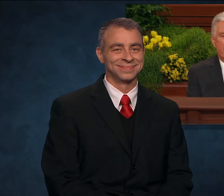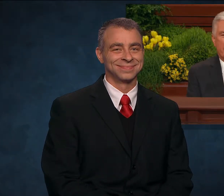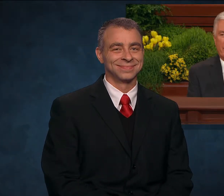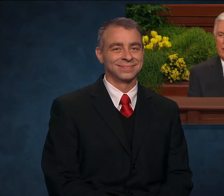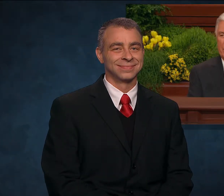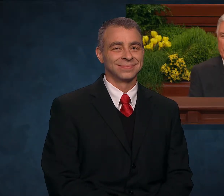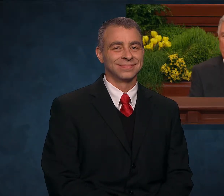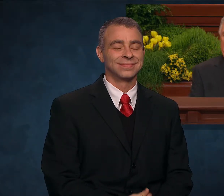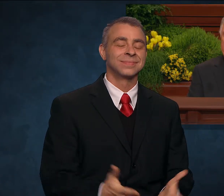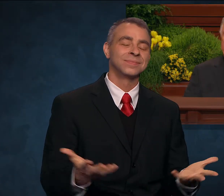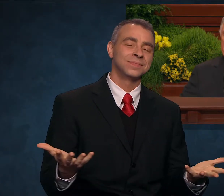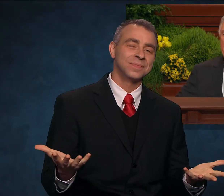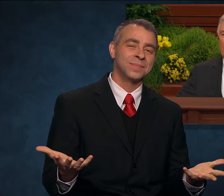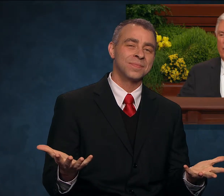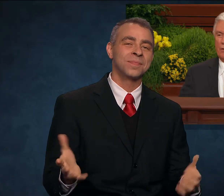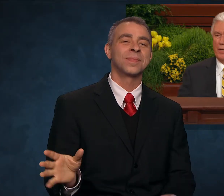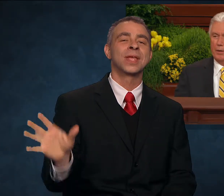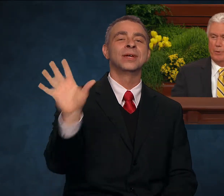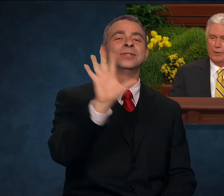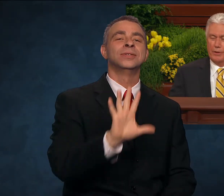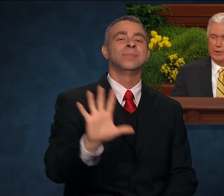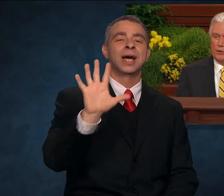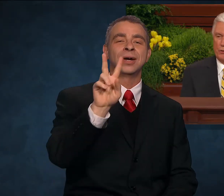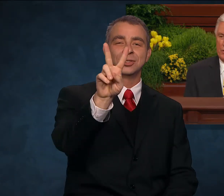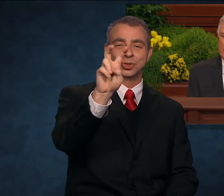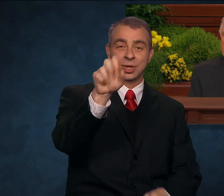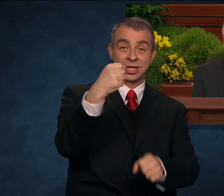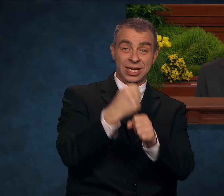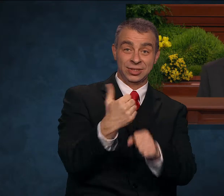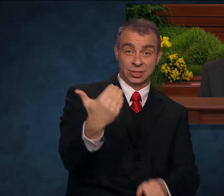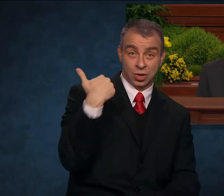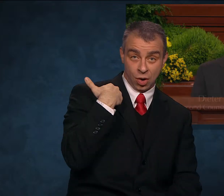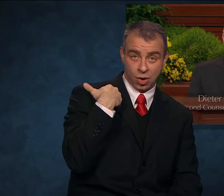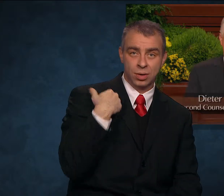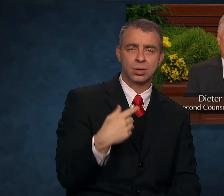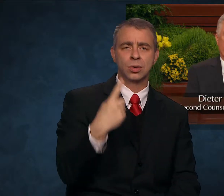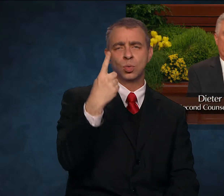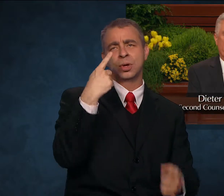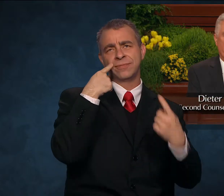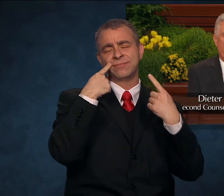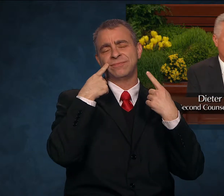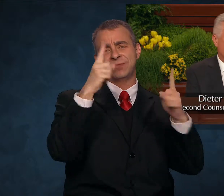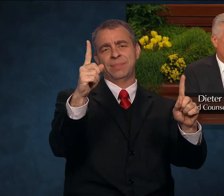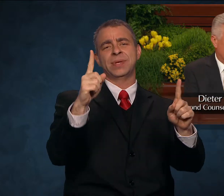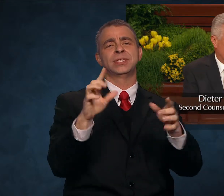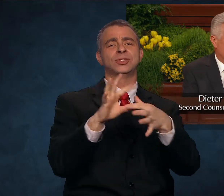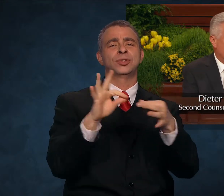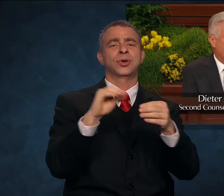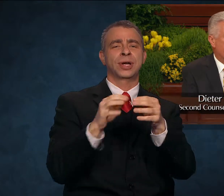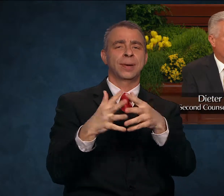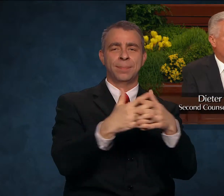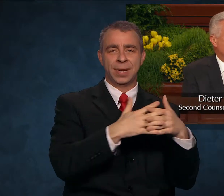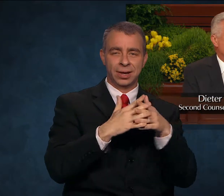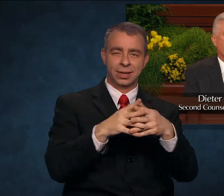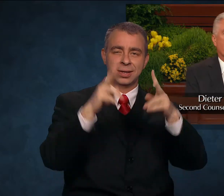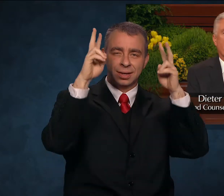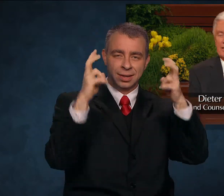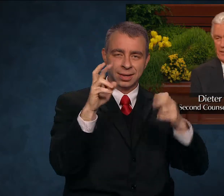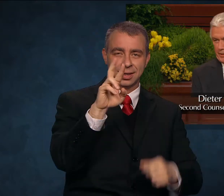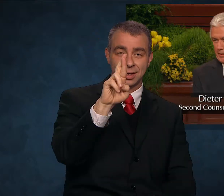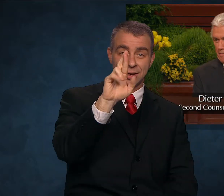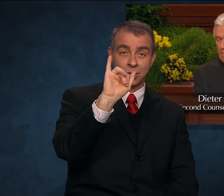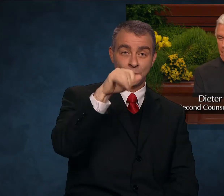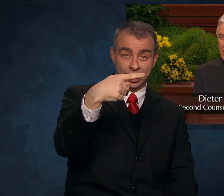Nearly 200 years ago, the American short story Rip Van Winkel became an instant